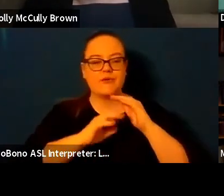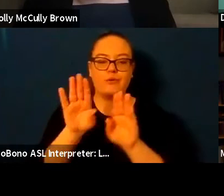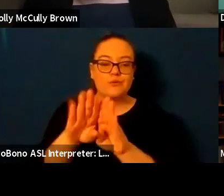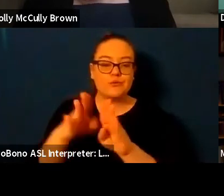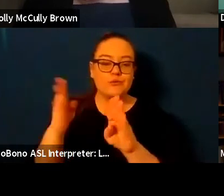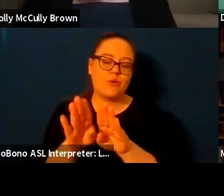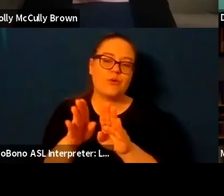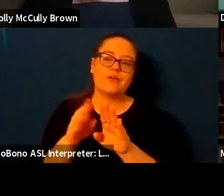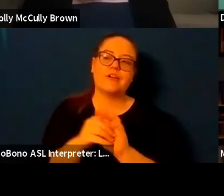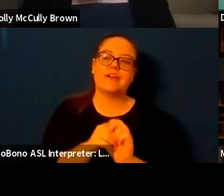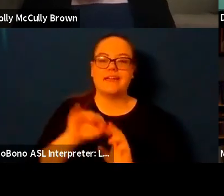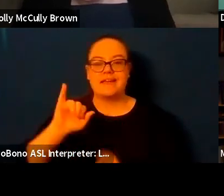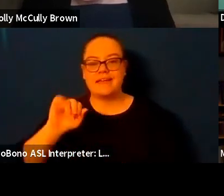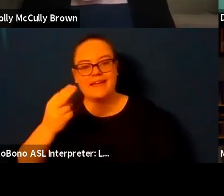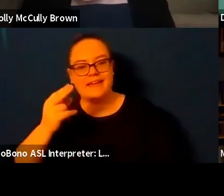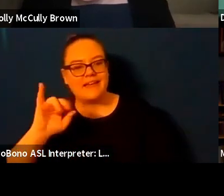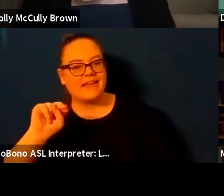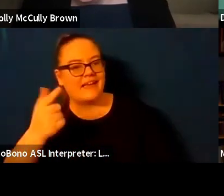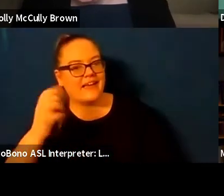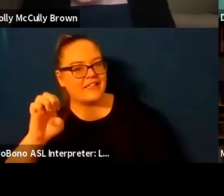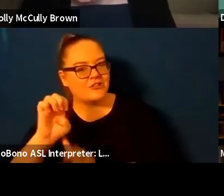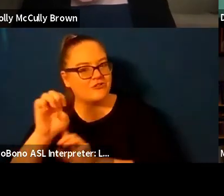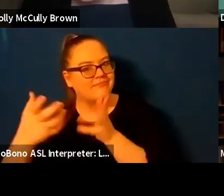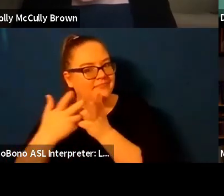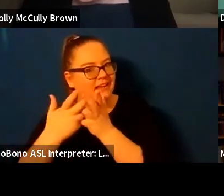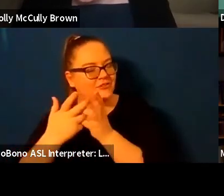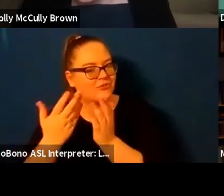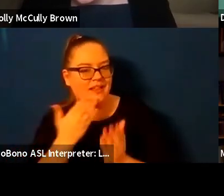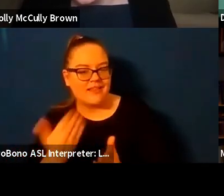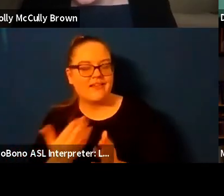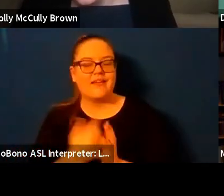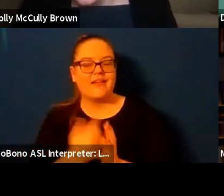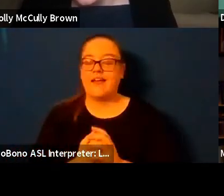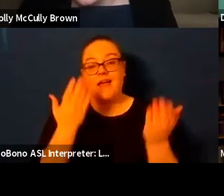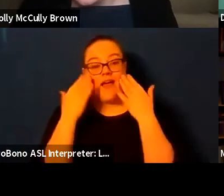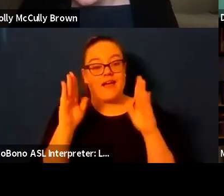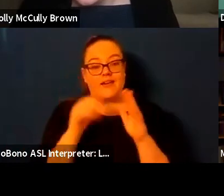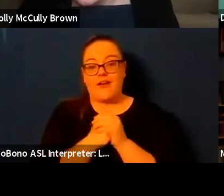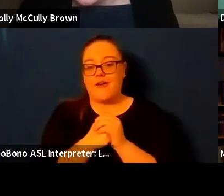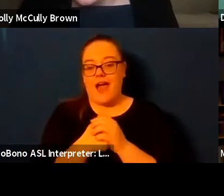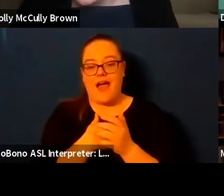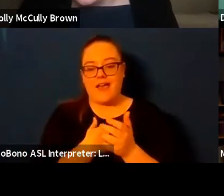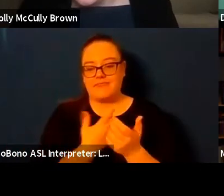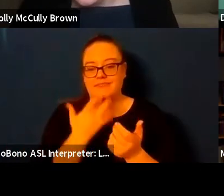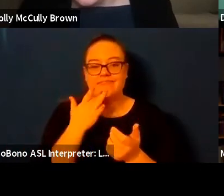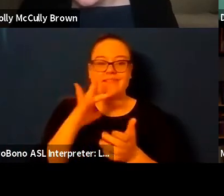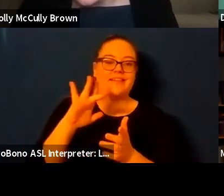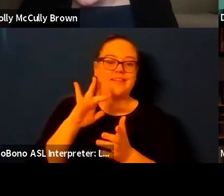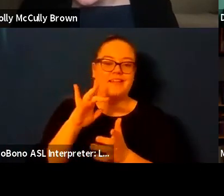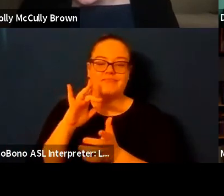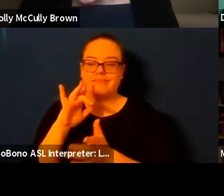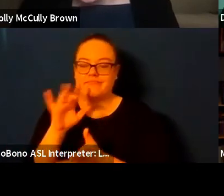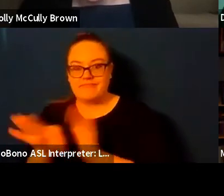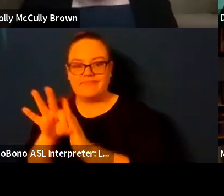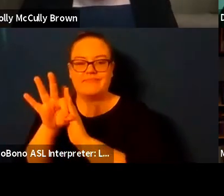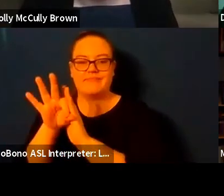hinge um imagery worked well so i don't know we just i i lucked into it via my good